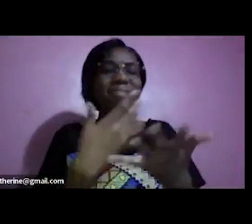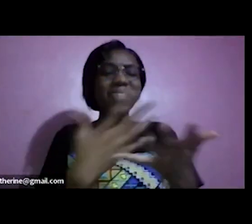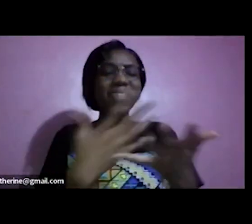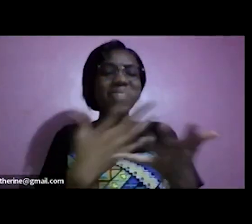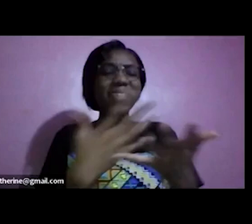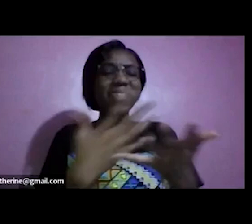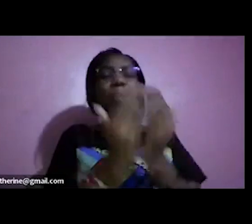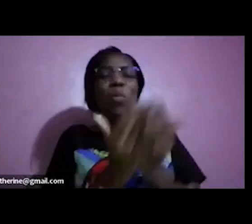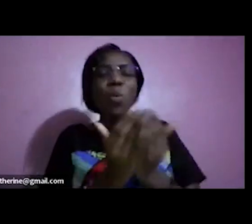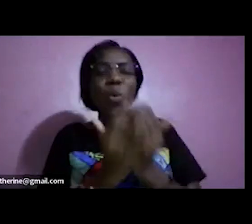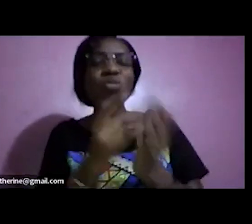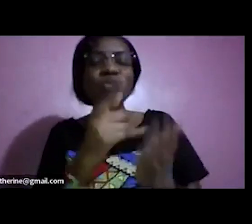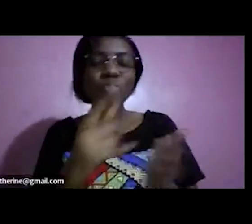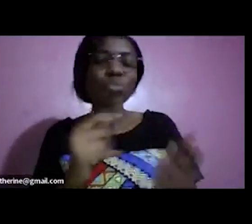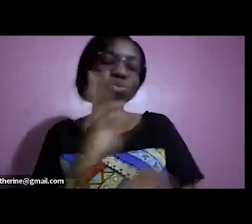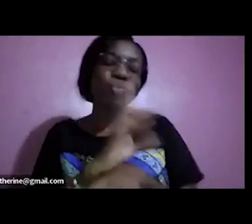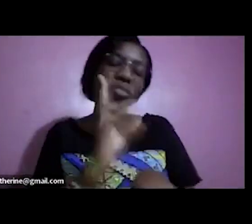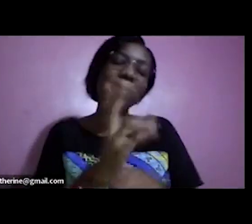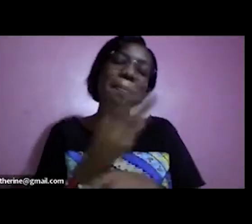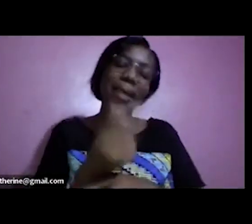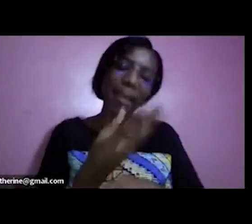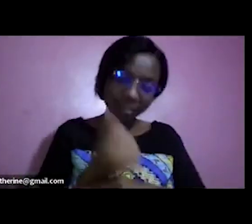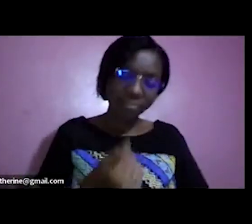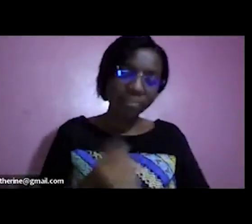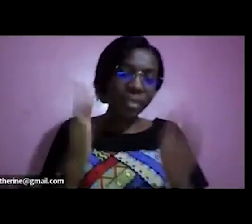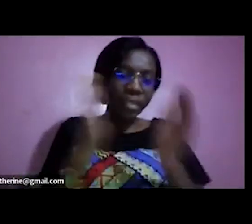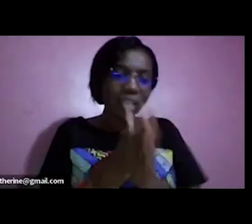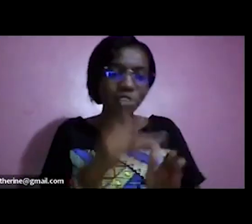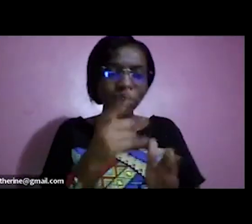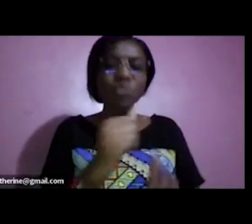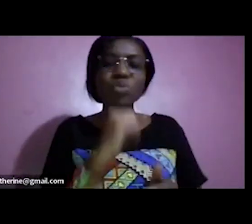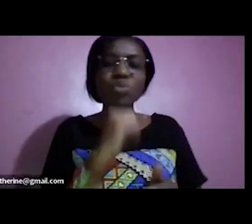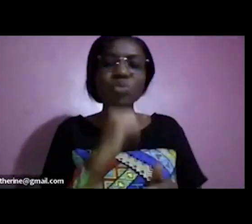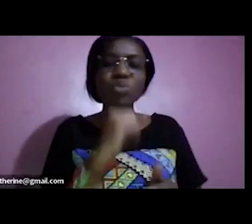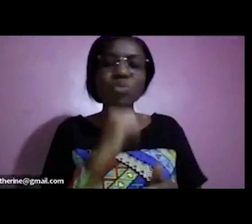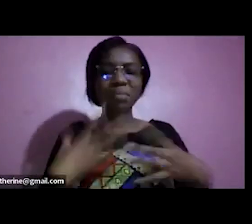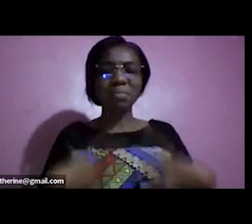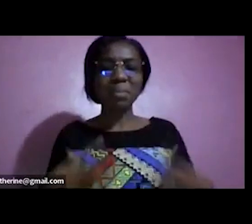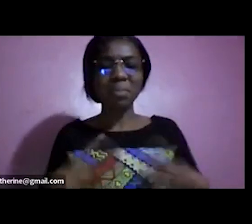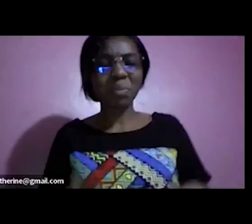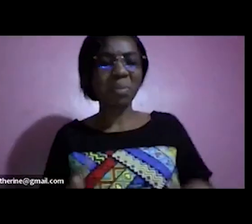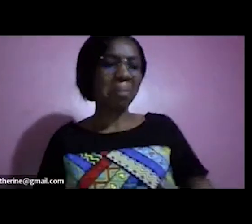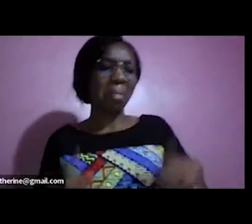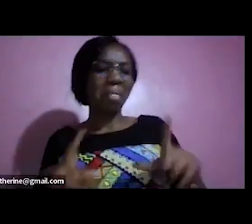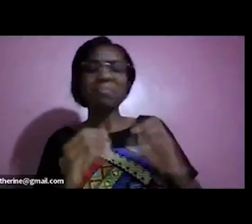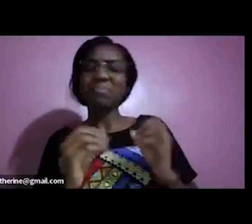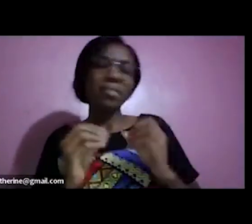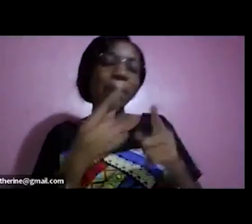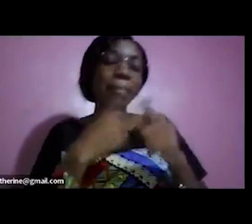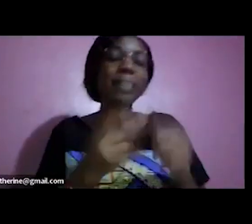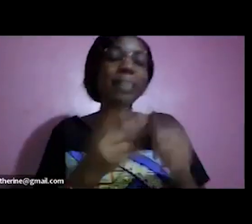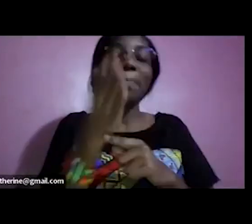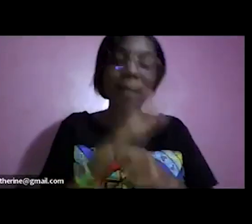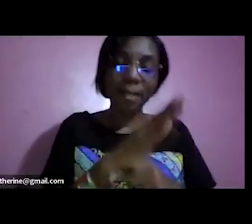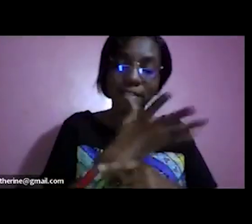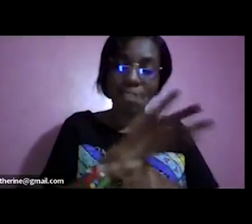with money they didn't have to impress people that didn't care you will always buy them off and you will they will always go back to their level so